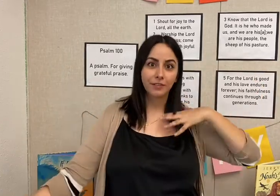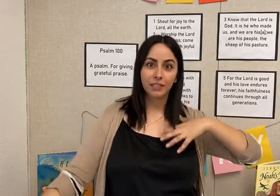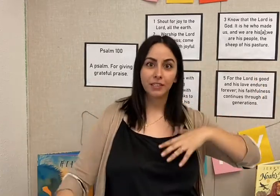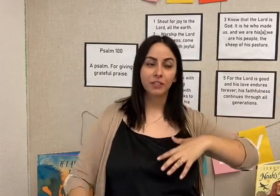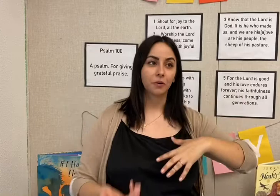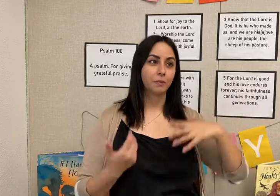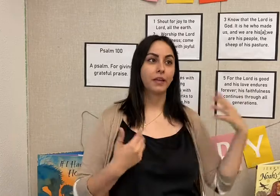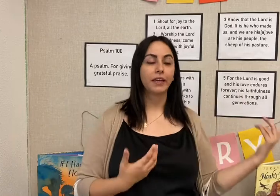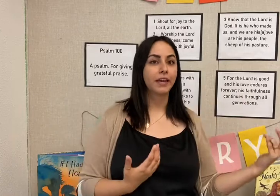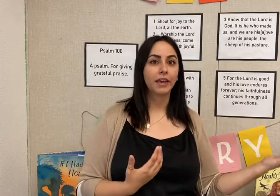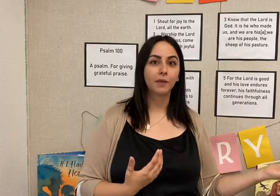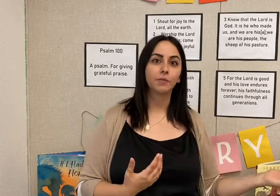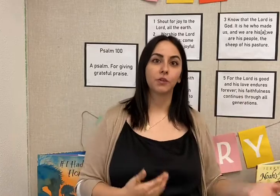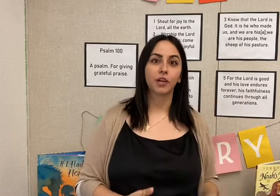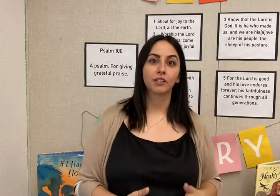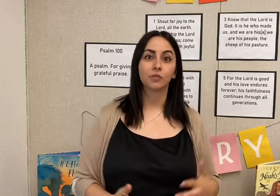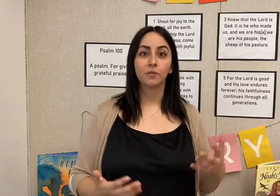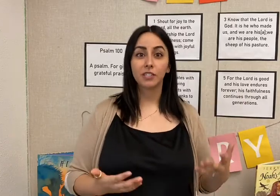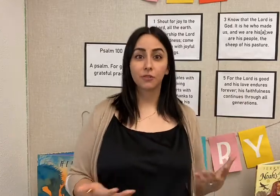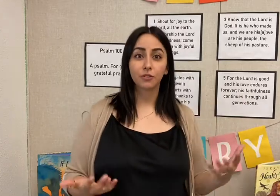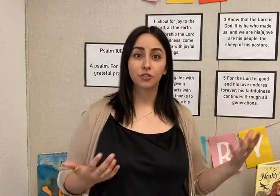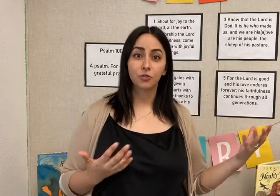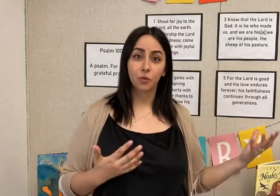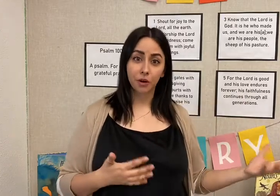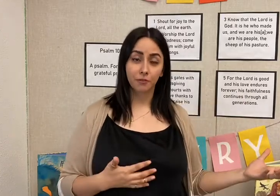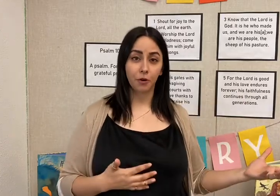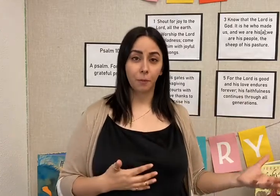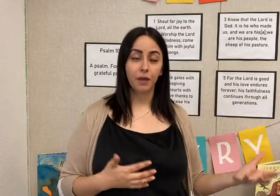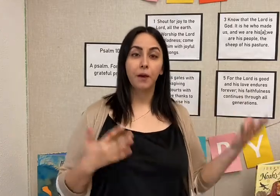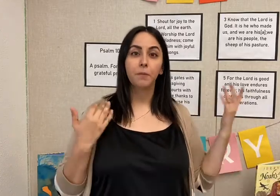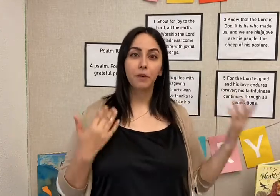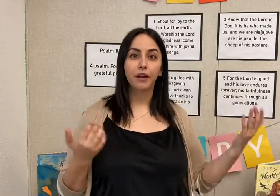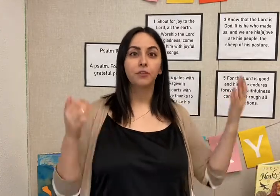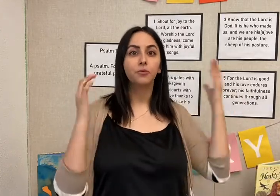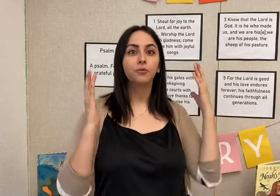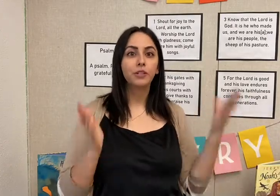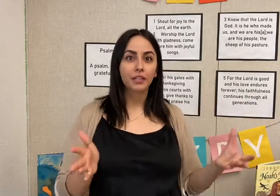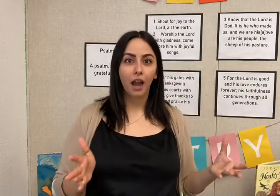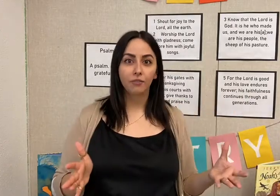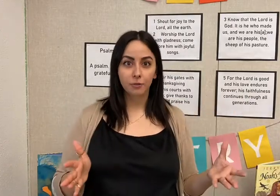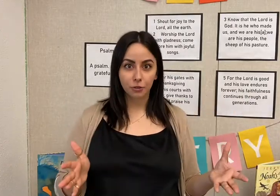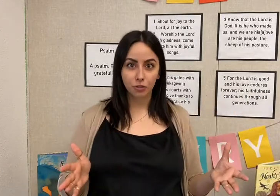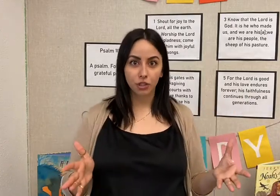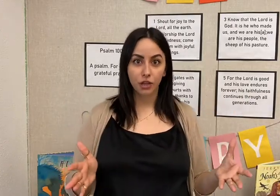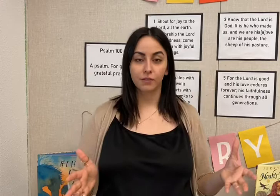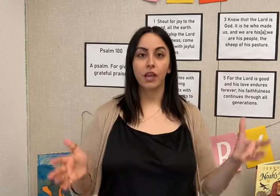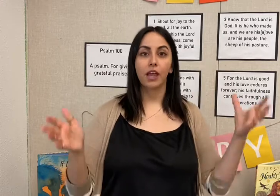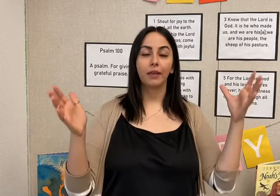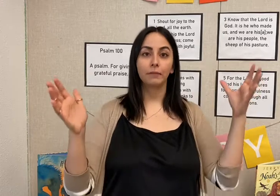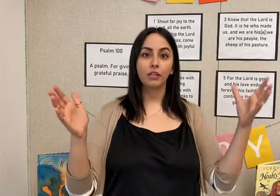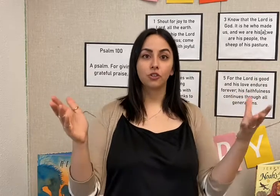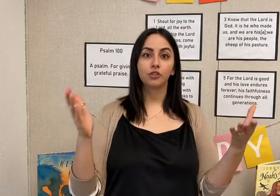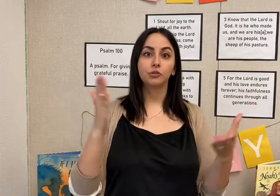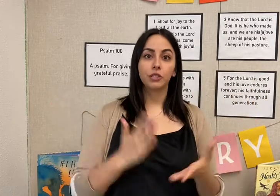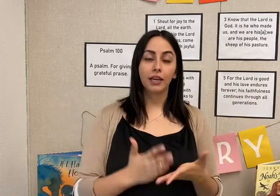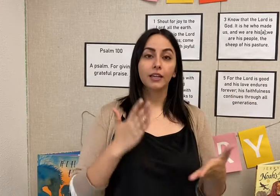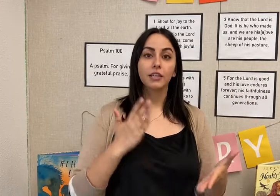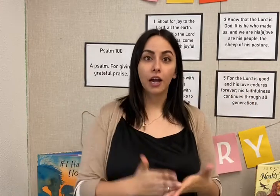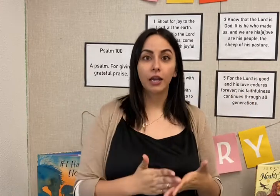or play games, okay? So it can be difficult to do our work from home. But you really have to push yourselves and make sure you set a time